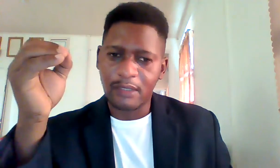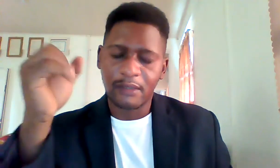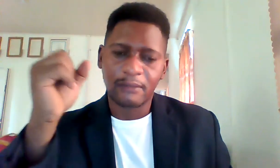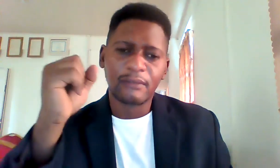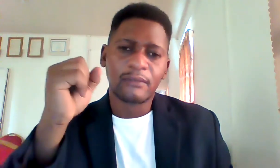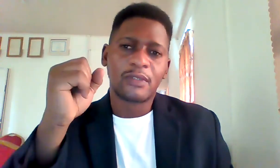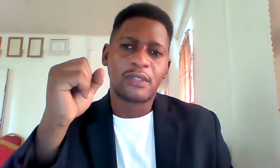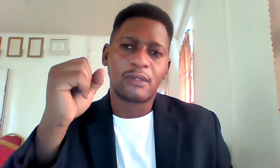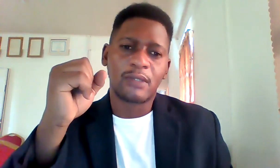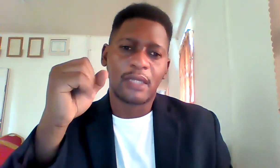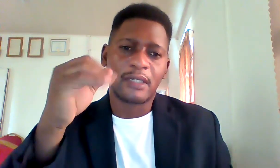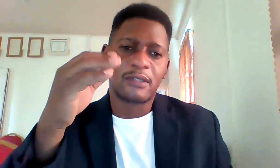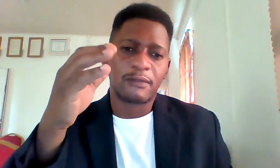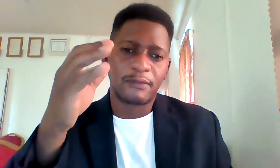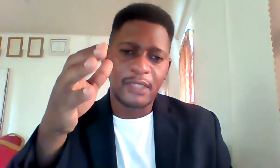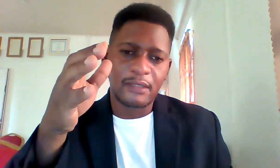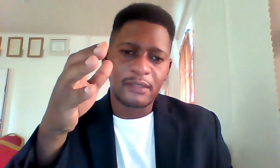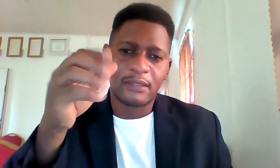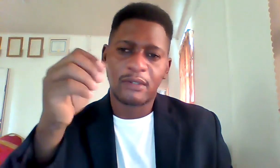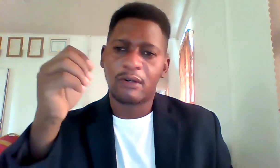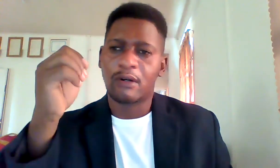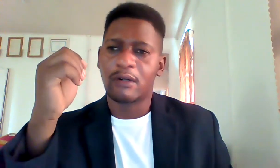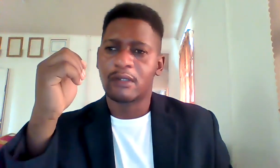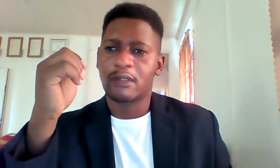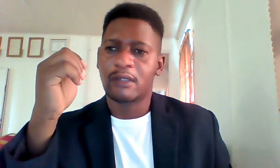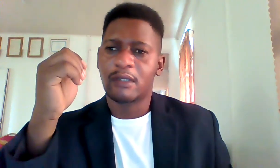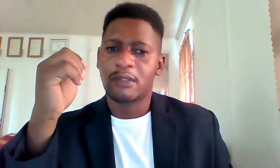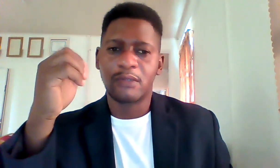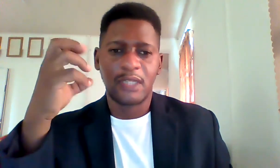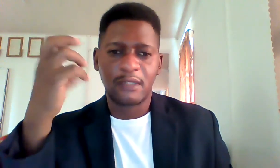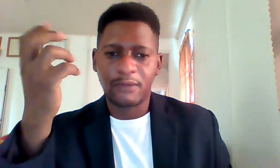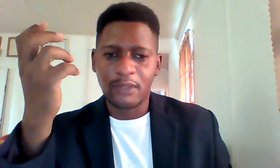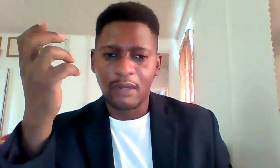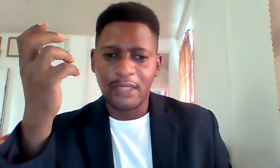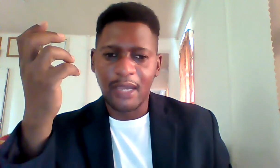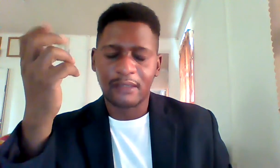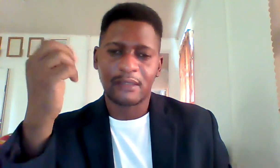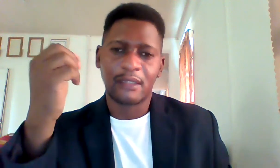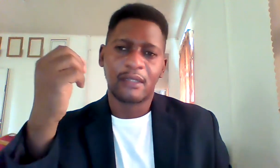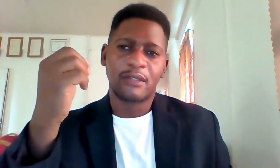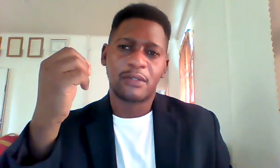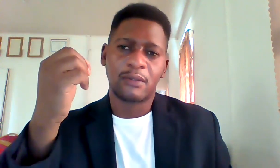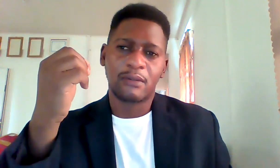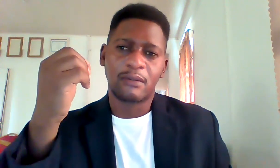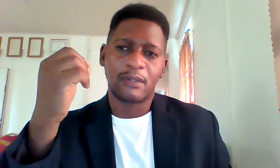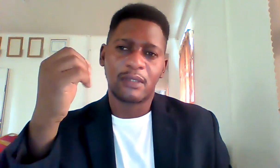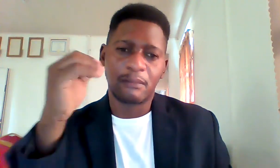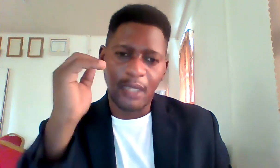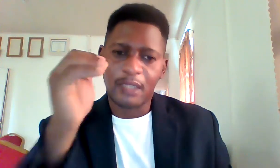to get into the fields or use telephone contacts to make